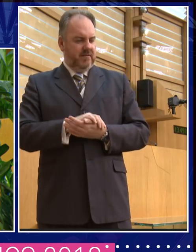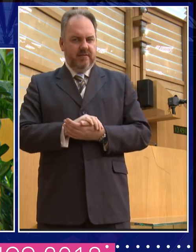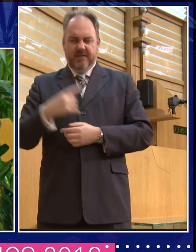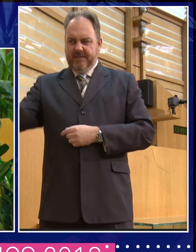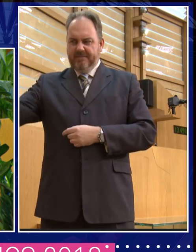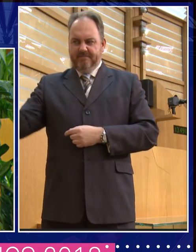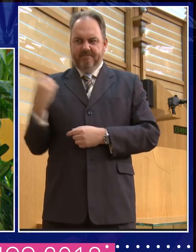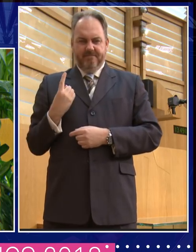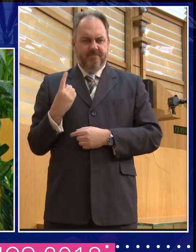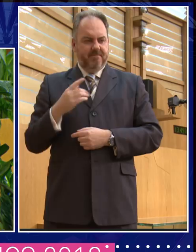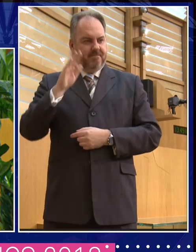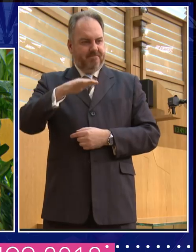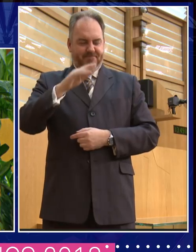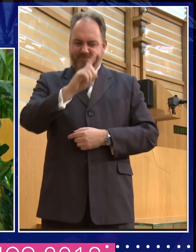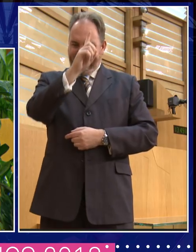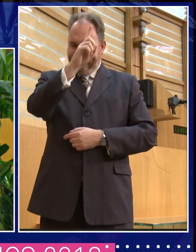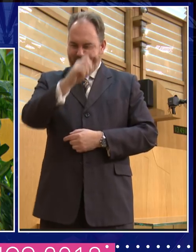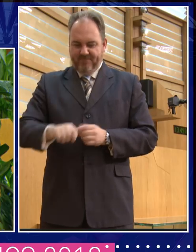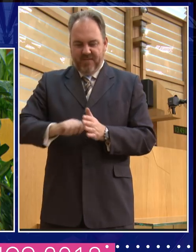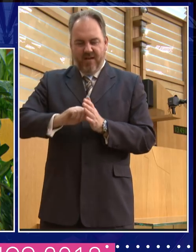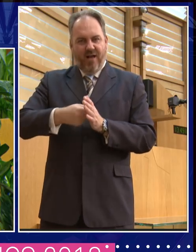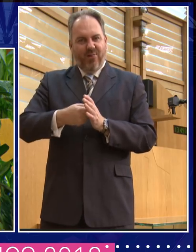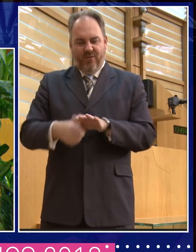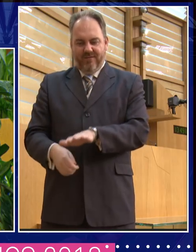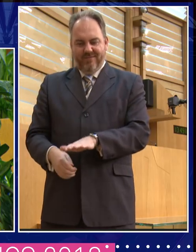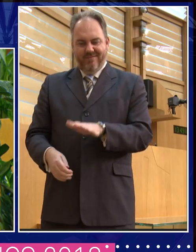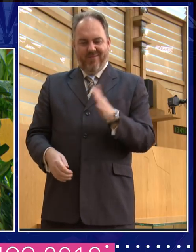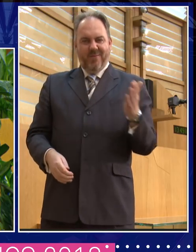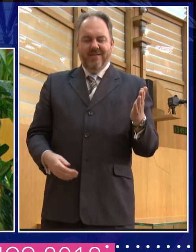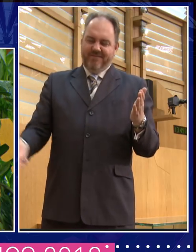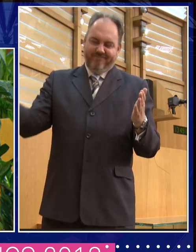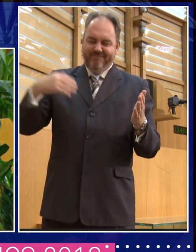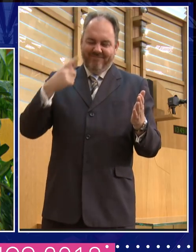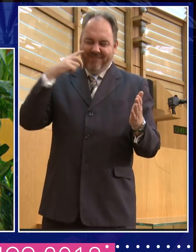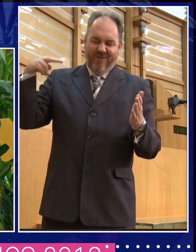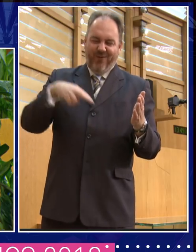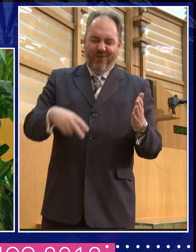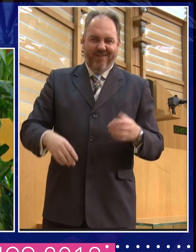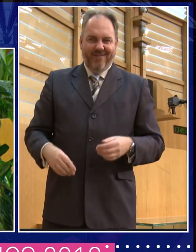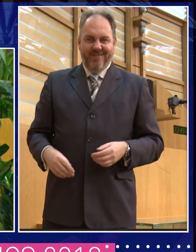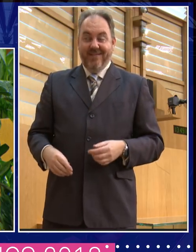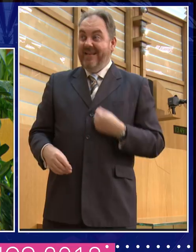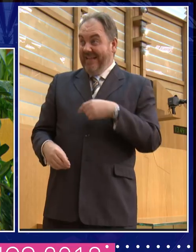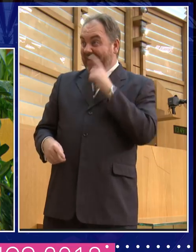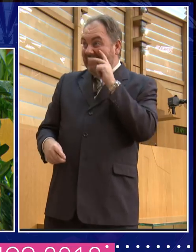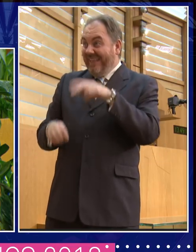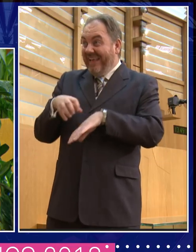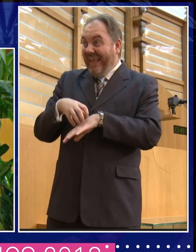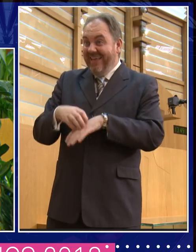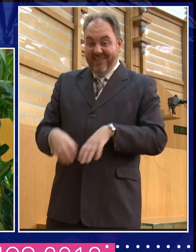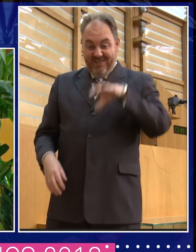over, he unlocked the case, and he said, what did I want to see? And I said, I wanted to see the cake. And he got the cake